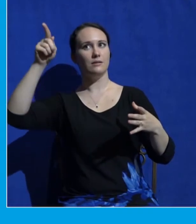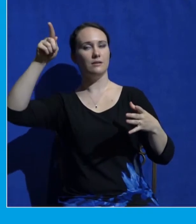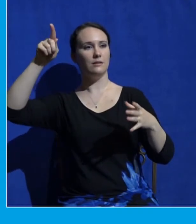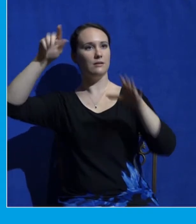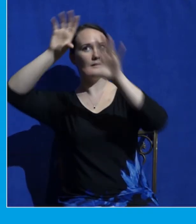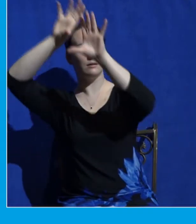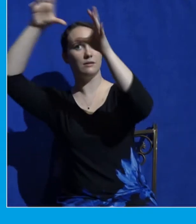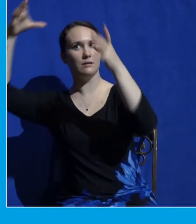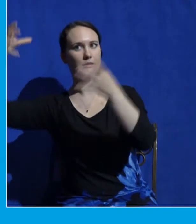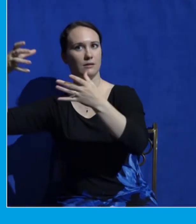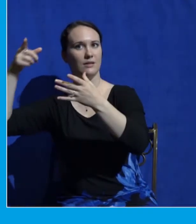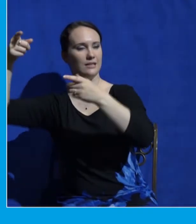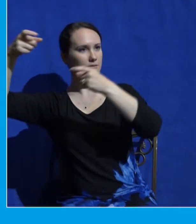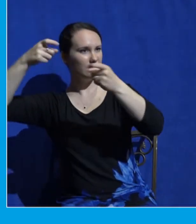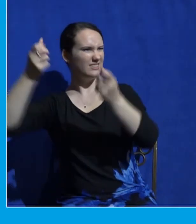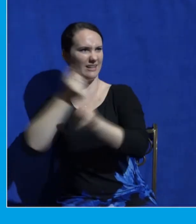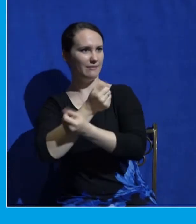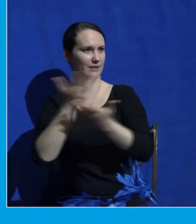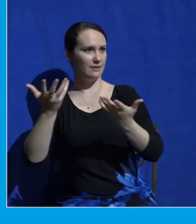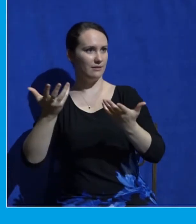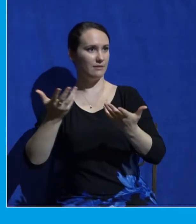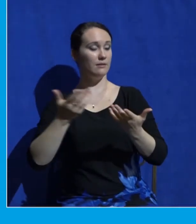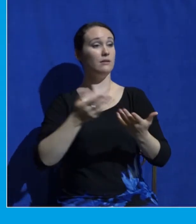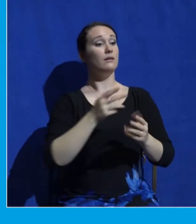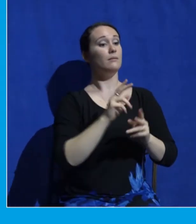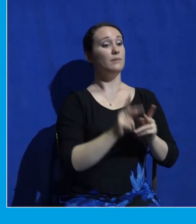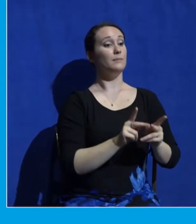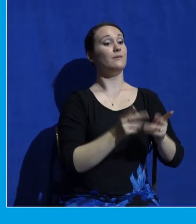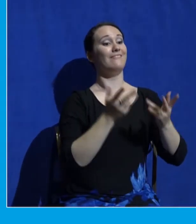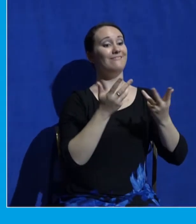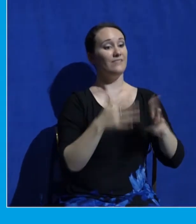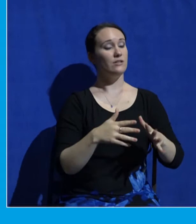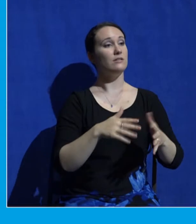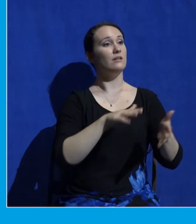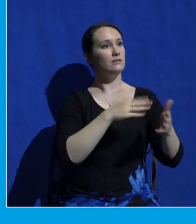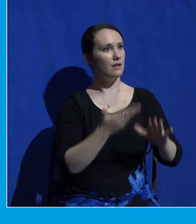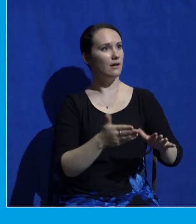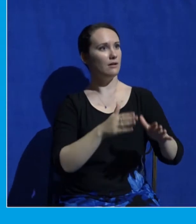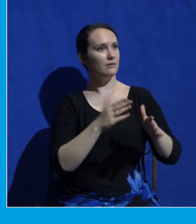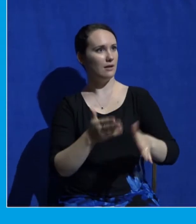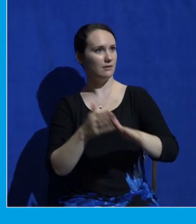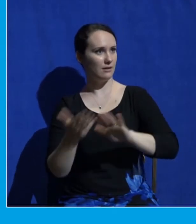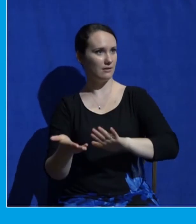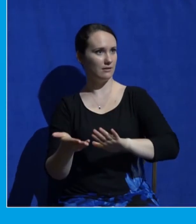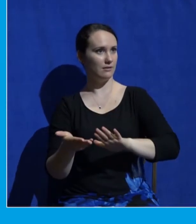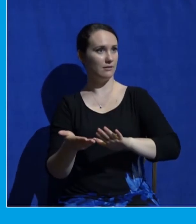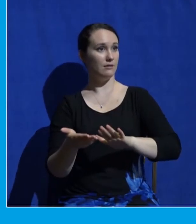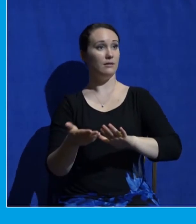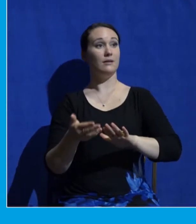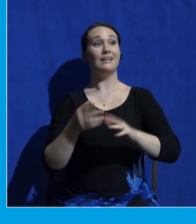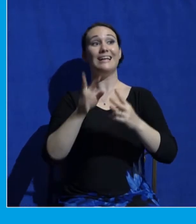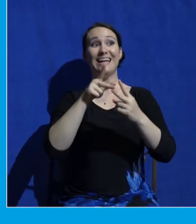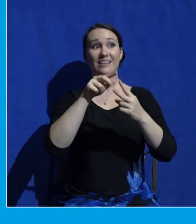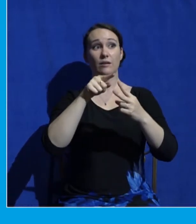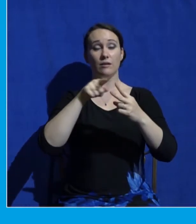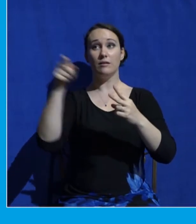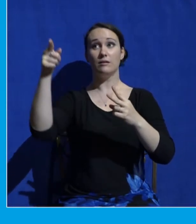everyone who has gone before us is either with God or separated from